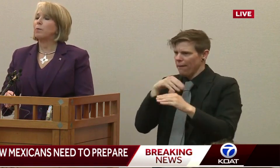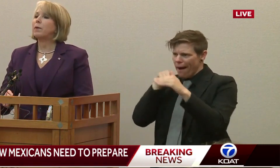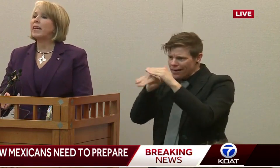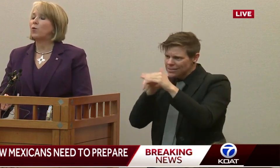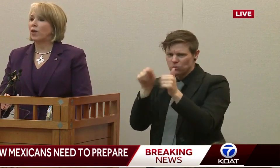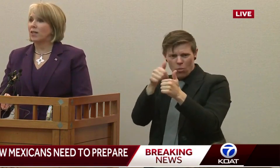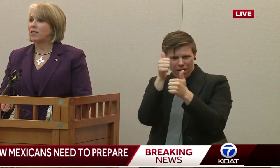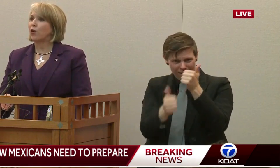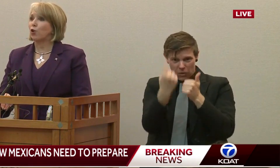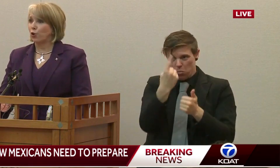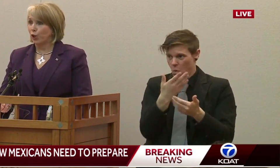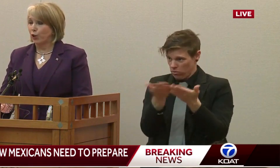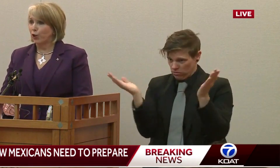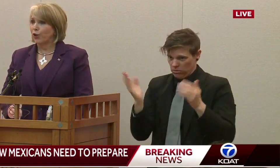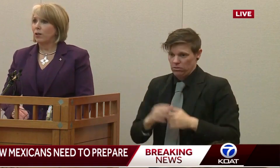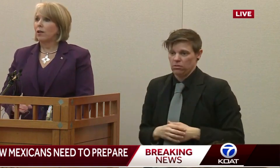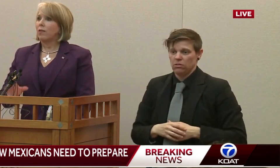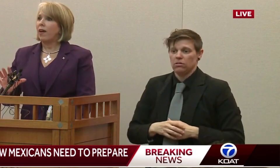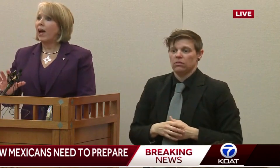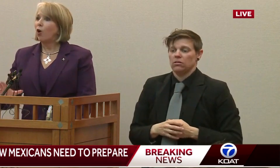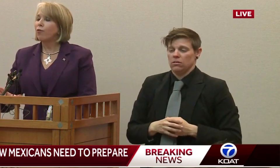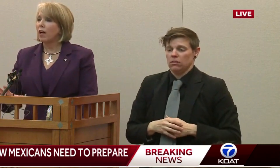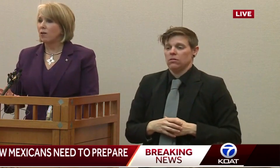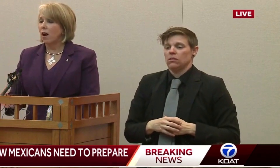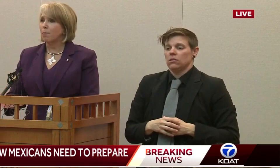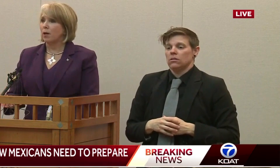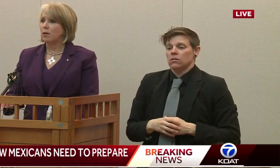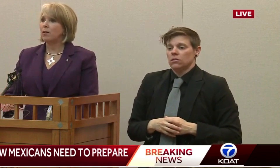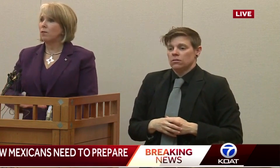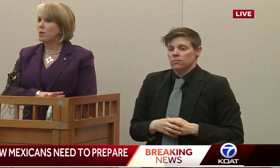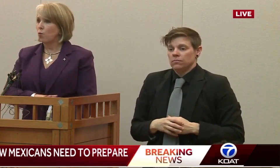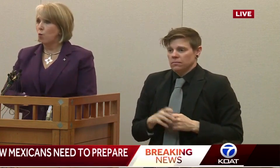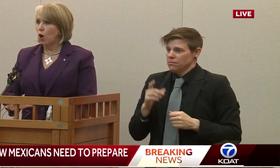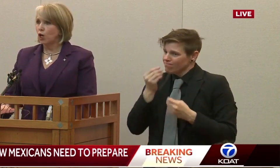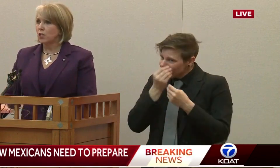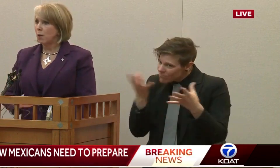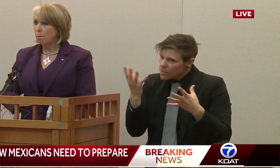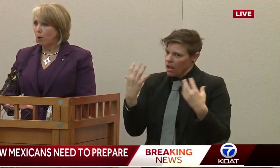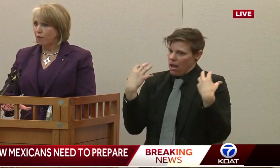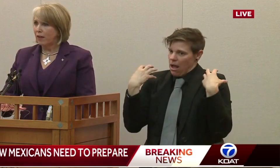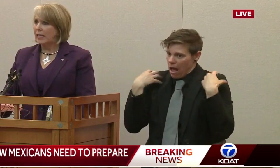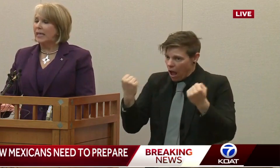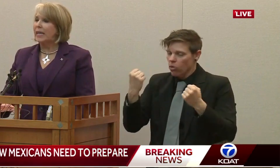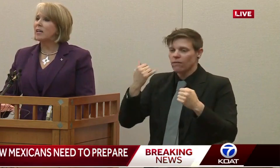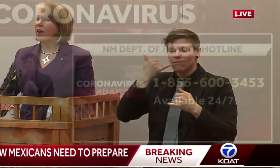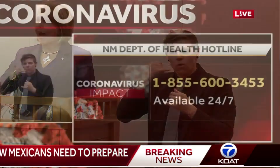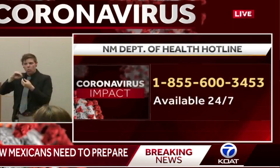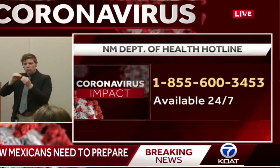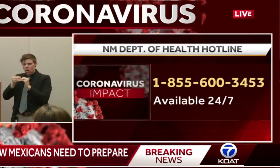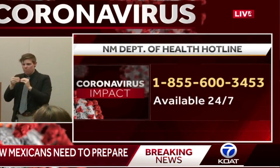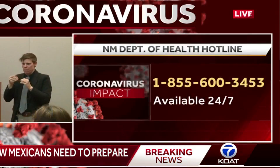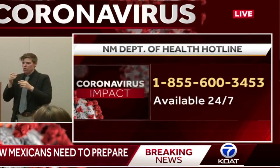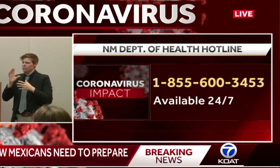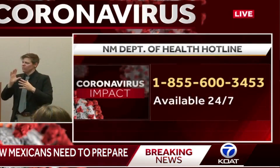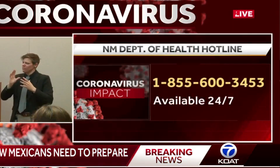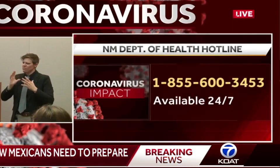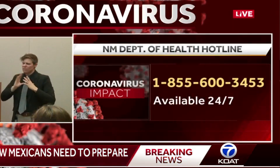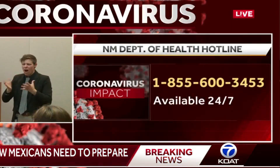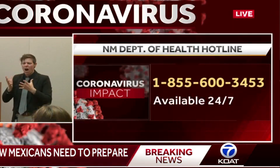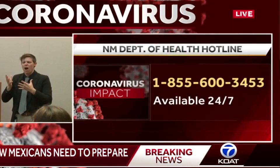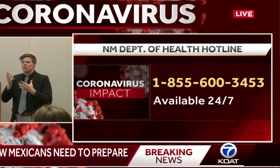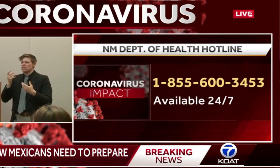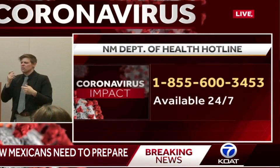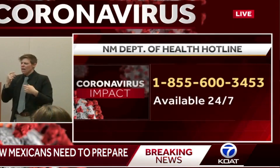I want to repeat what I said earlier. The healthcare number works perfectly. Had some, right?